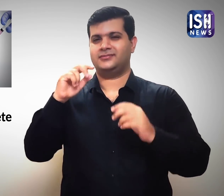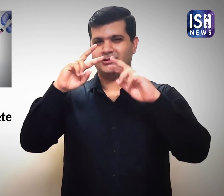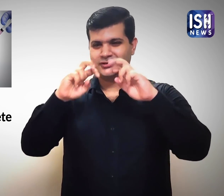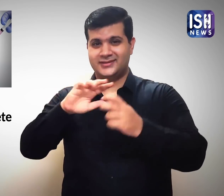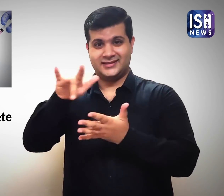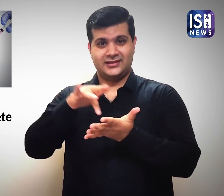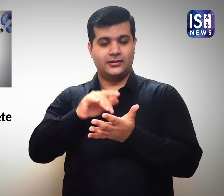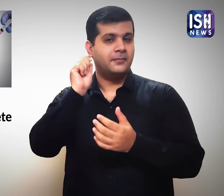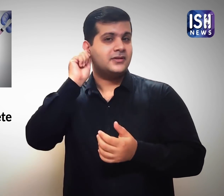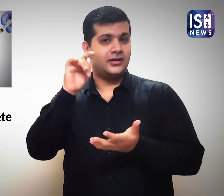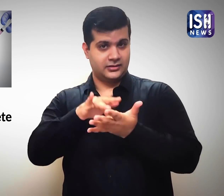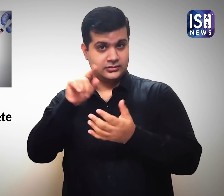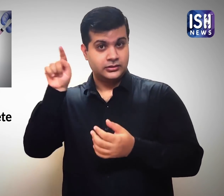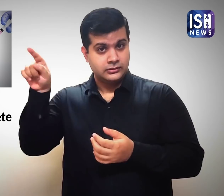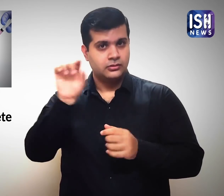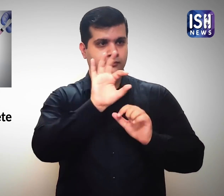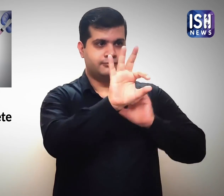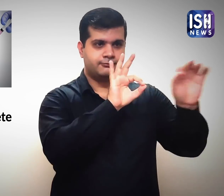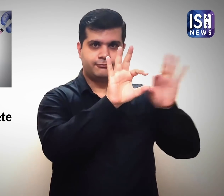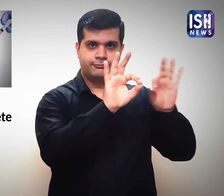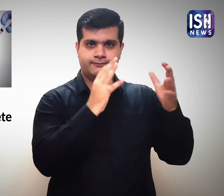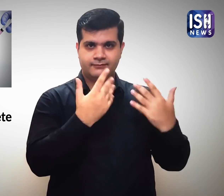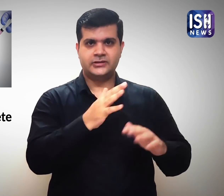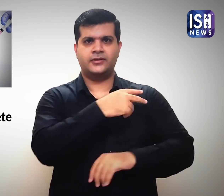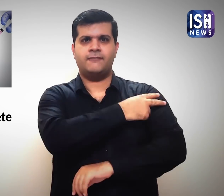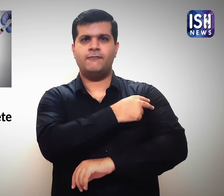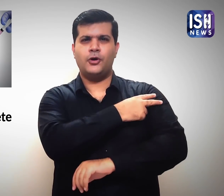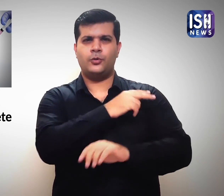given their first dose at Chennai's SRM Medical College.